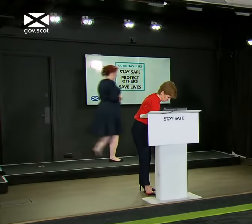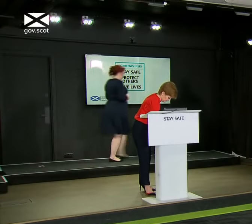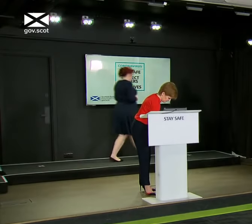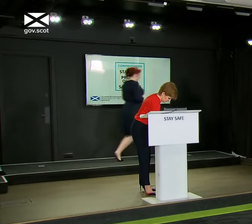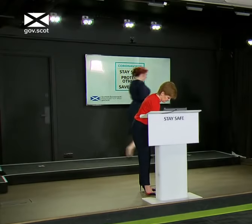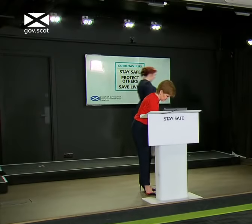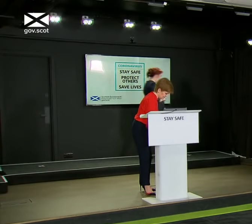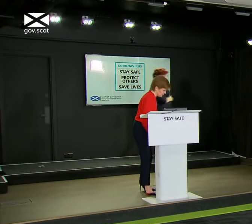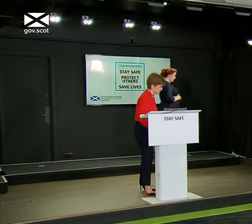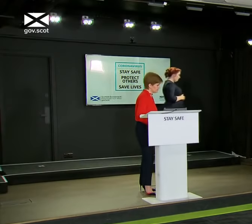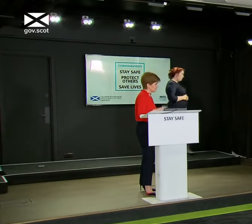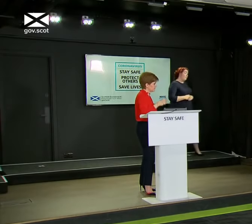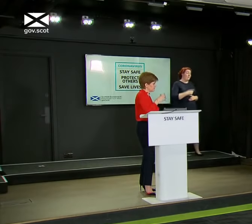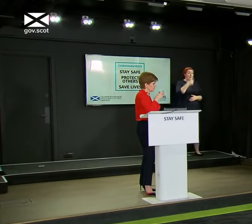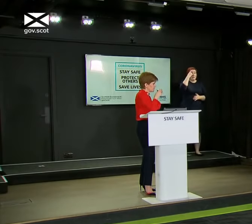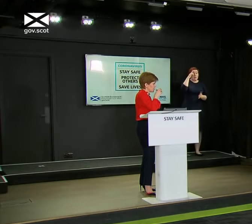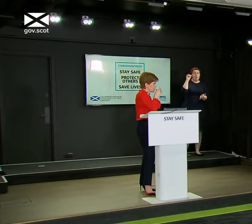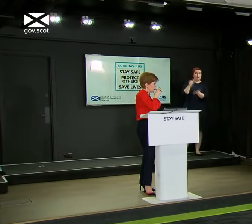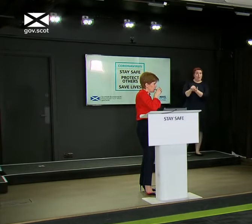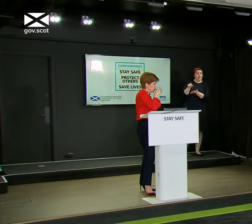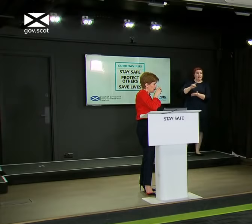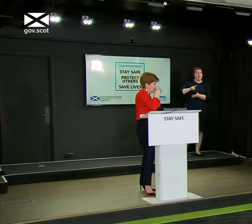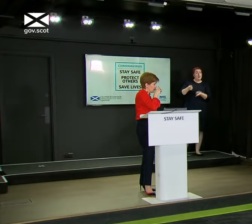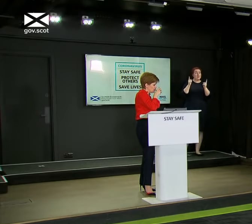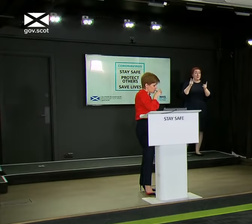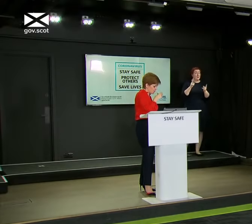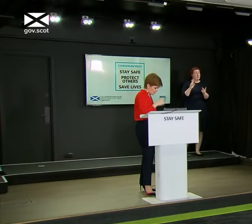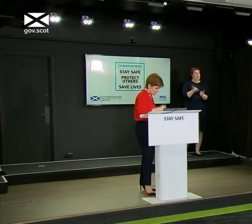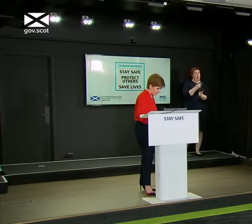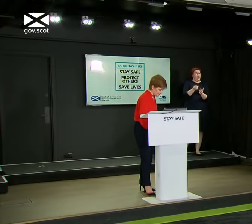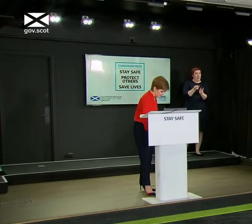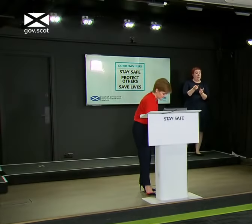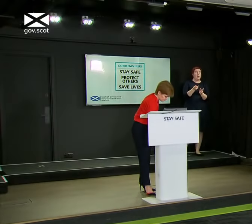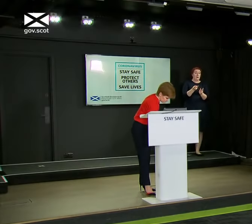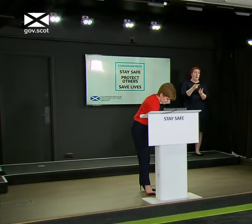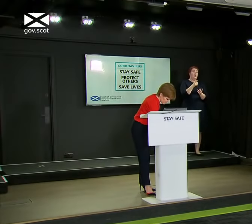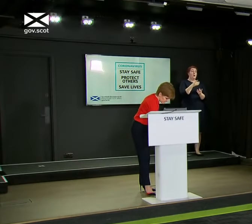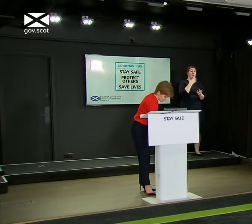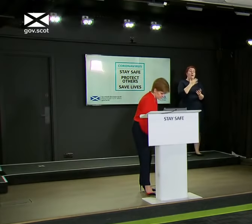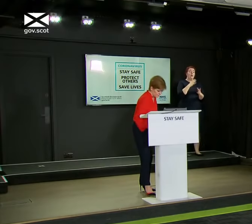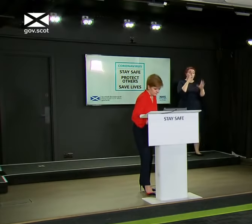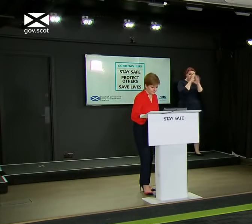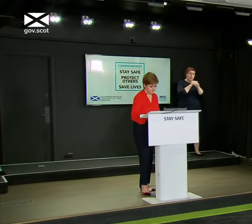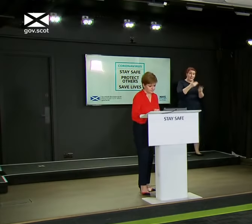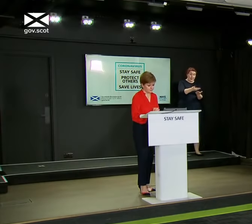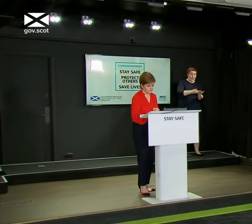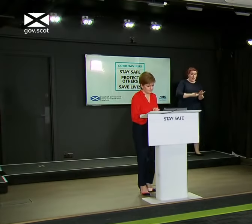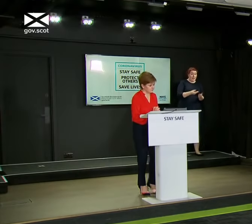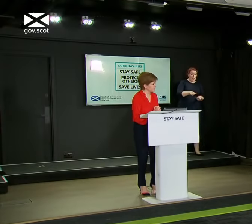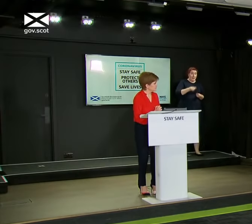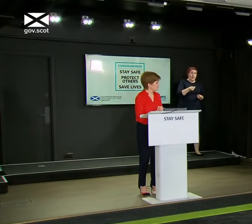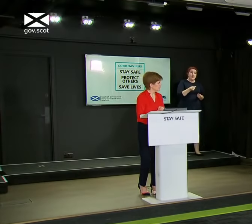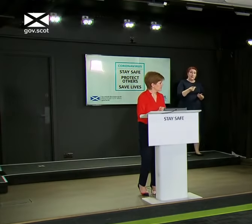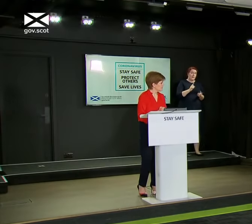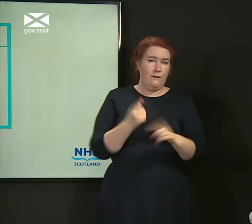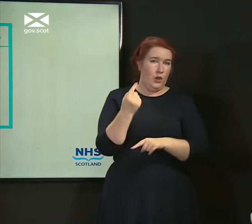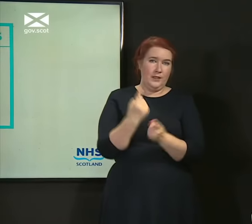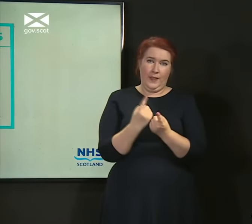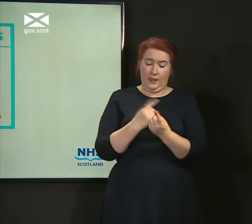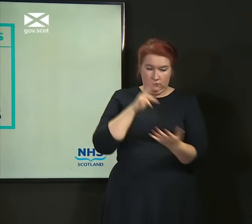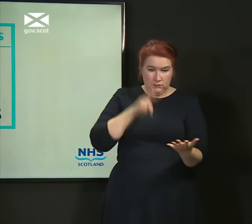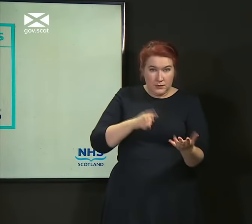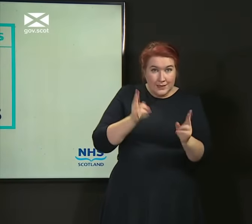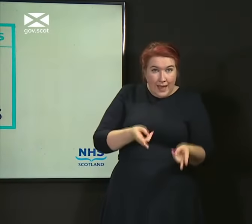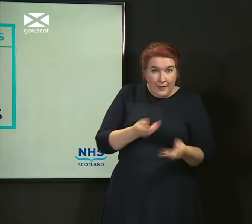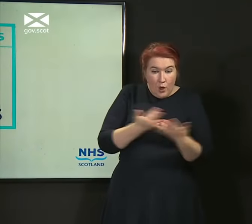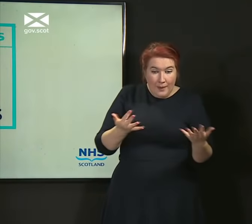you're right, First Minister, that it's a mixture of both. When that briefing comes in mid-morning, Gordon, the first thing I do is look at the deaths. And then